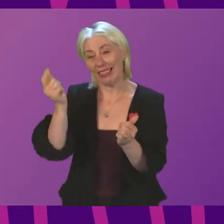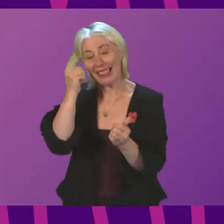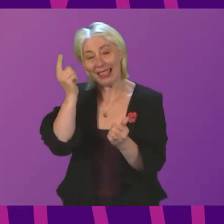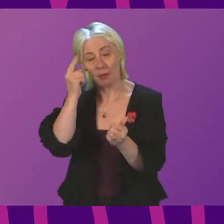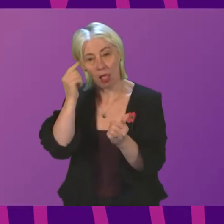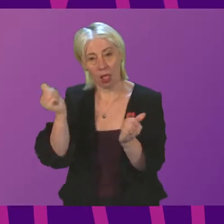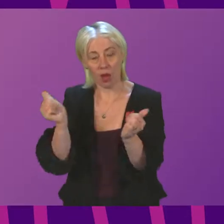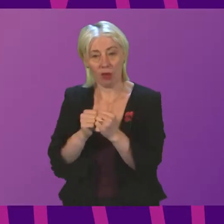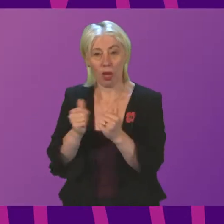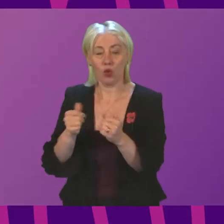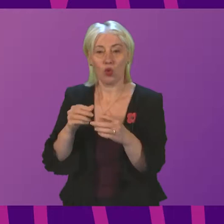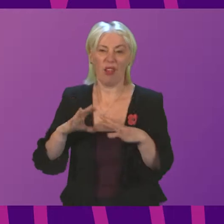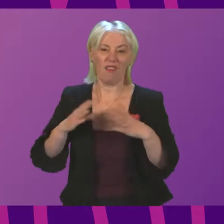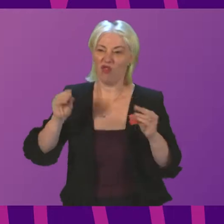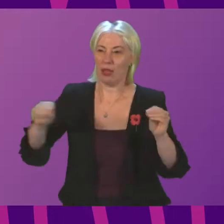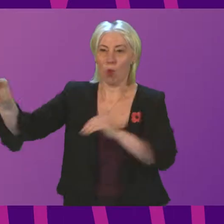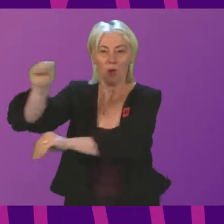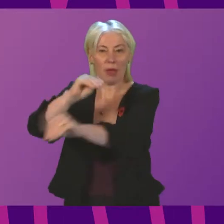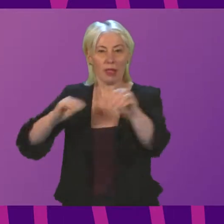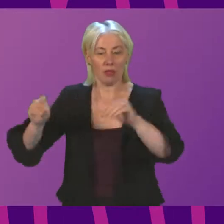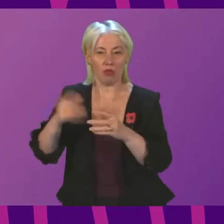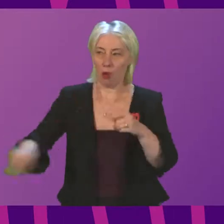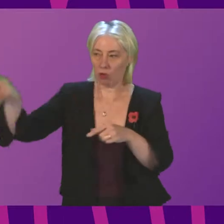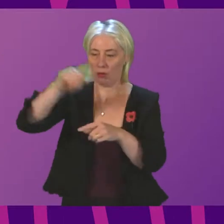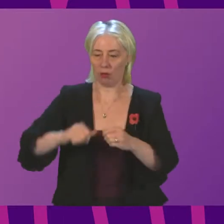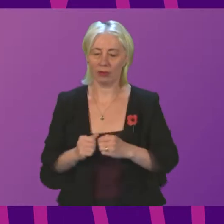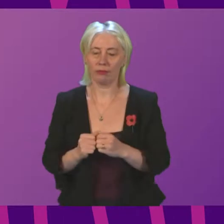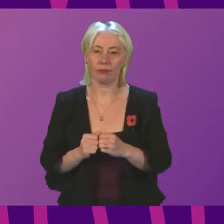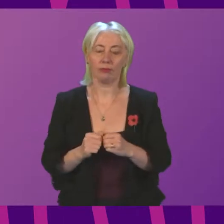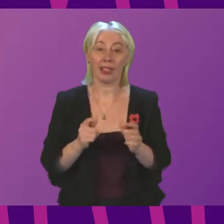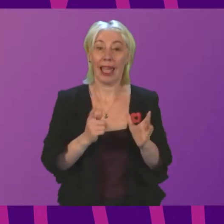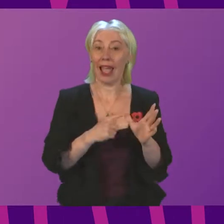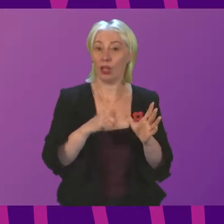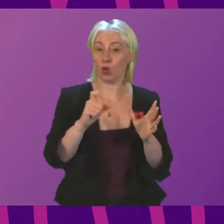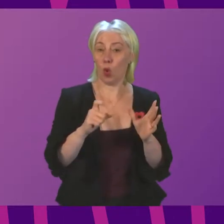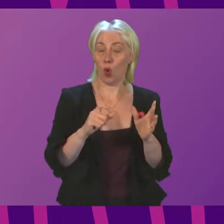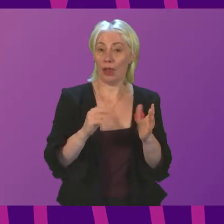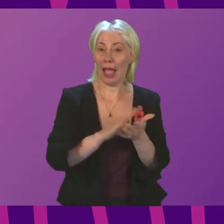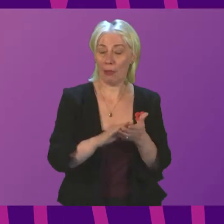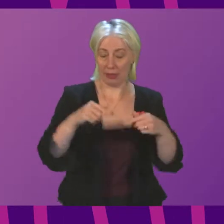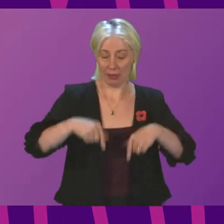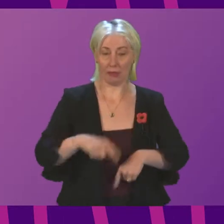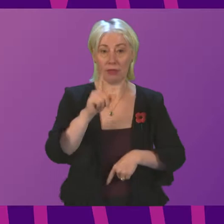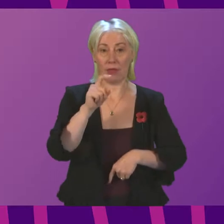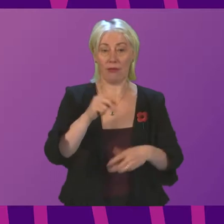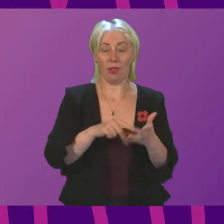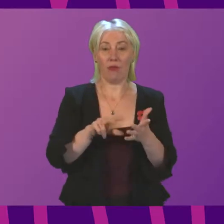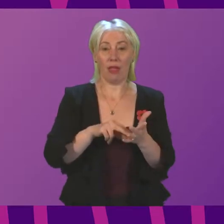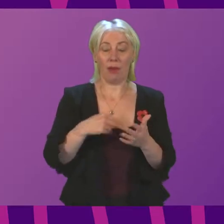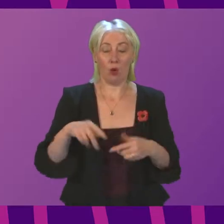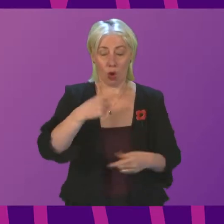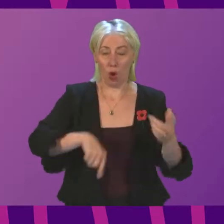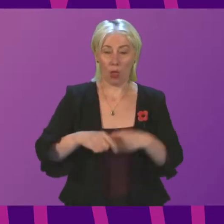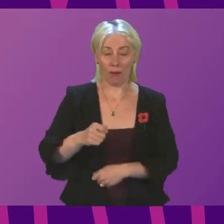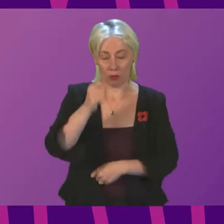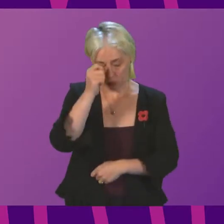it currently occupies. Question number three, Alex Cole-Hamilton. Thank you, Presiding Officer. On Armistice Day, is incumbent on all of us to pay